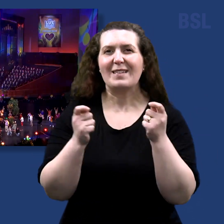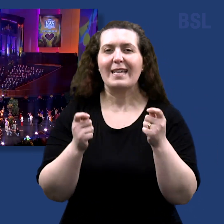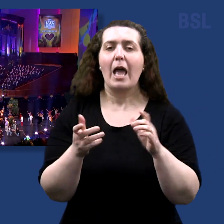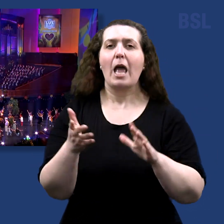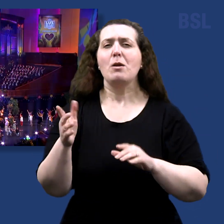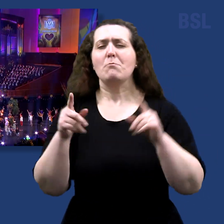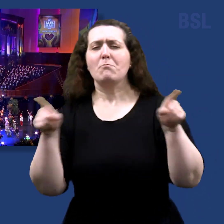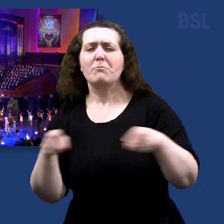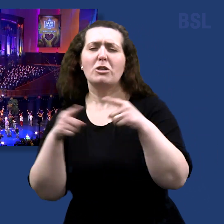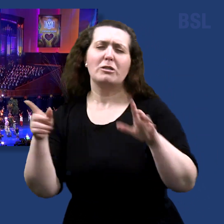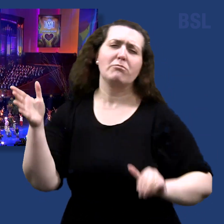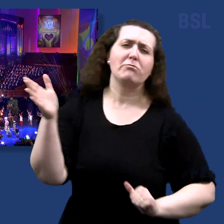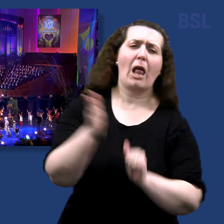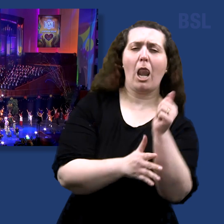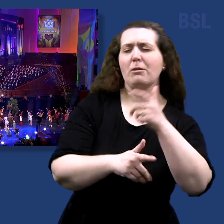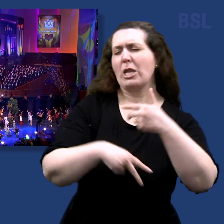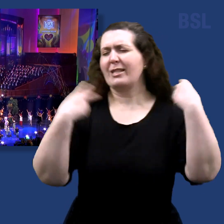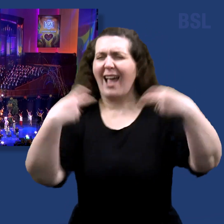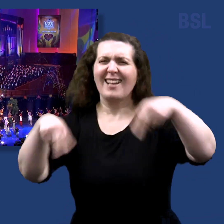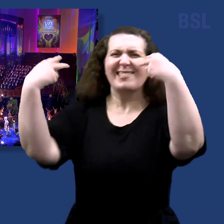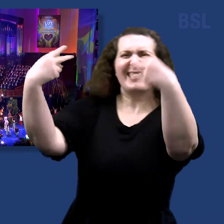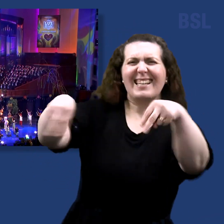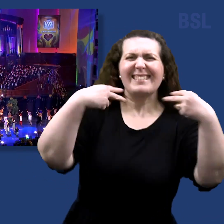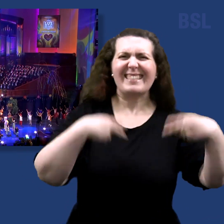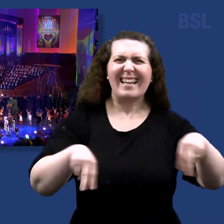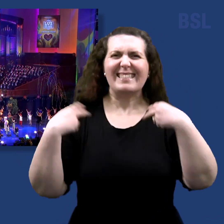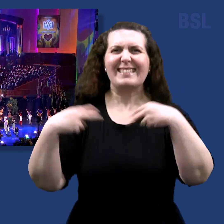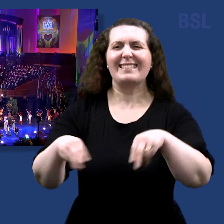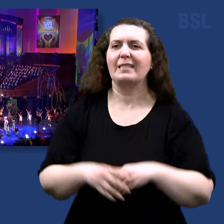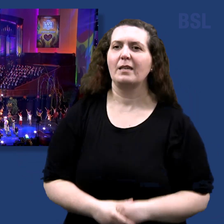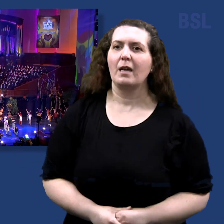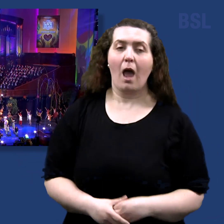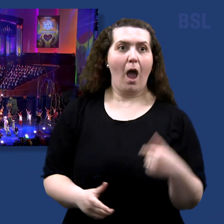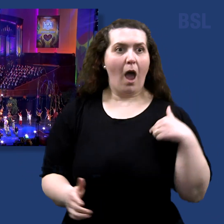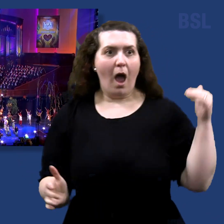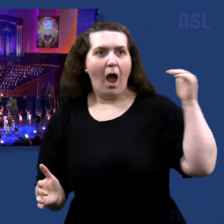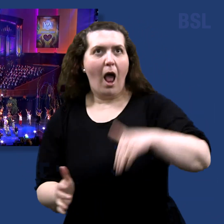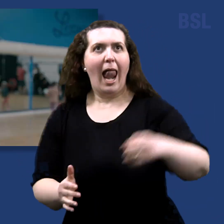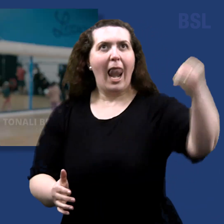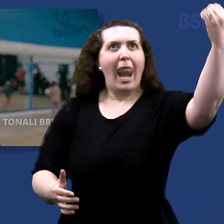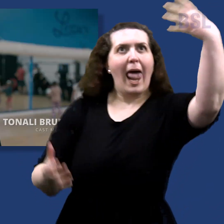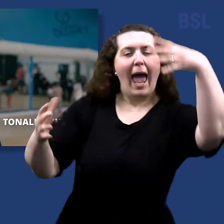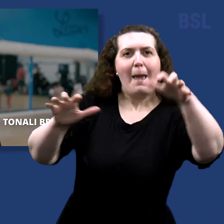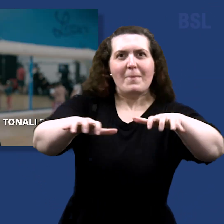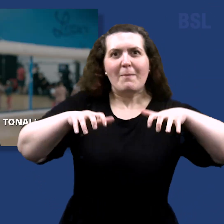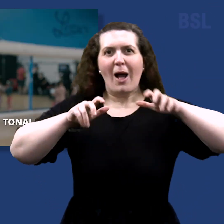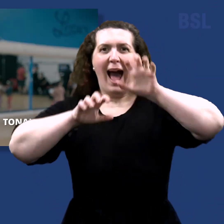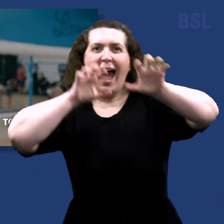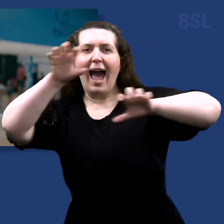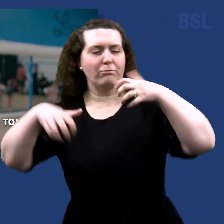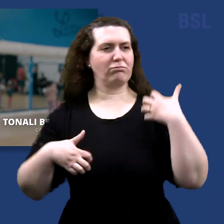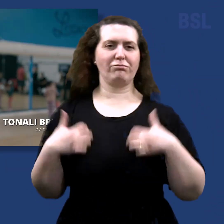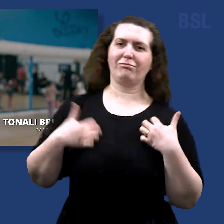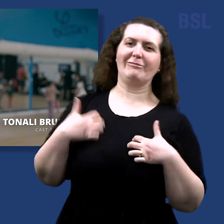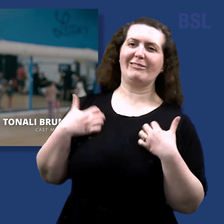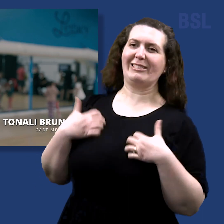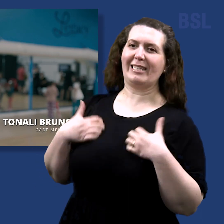culture, and lots of dance. You go out there, the lights are on, the crowd's cheering. It's exciting. It's